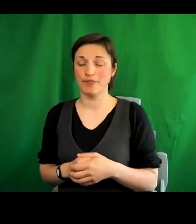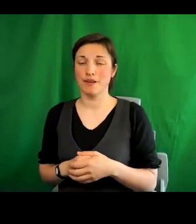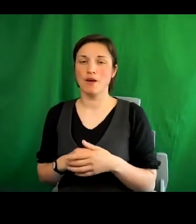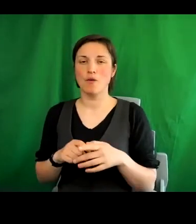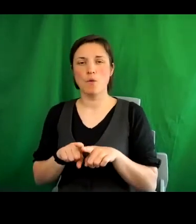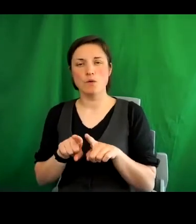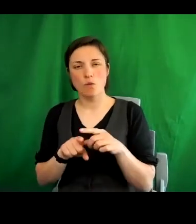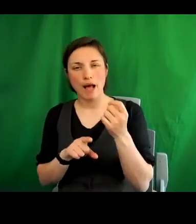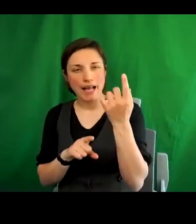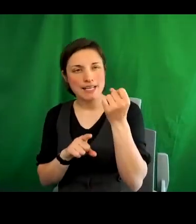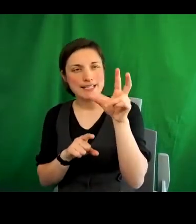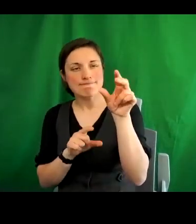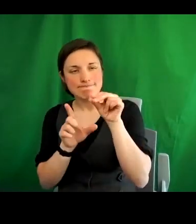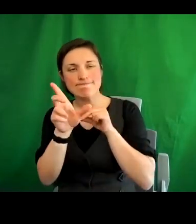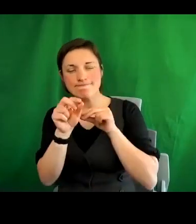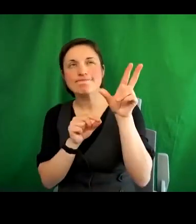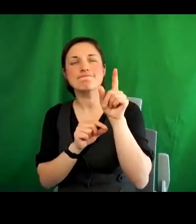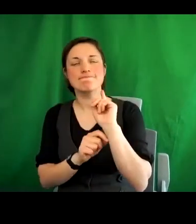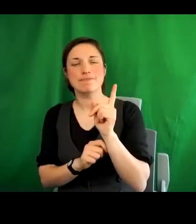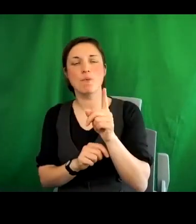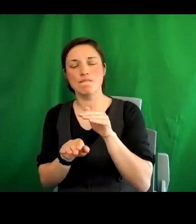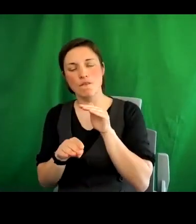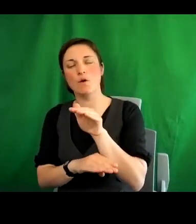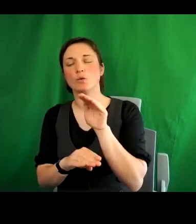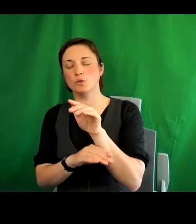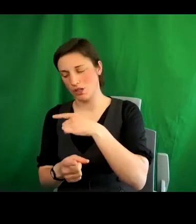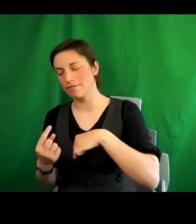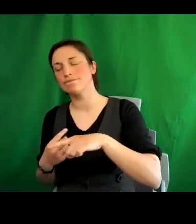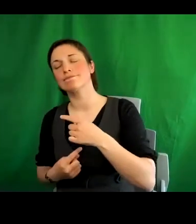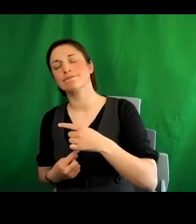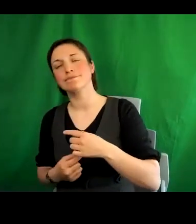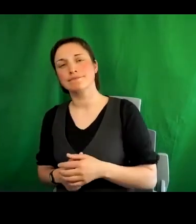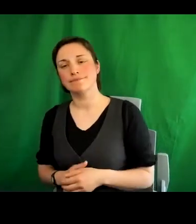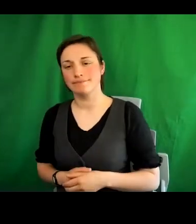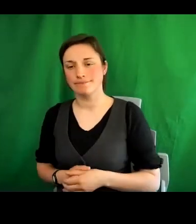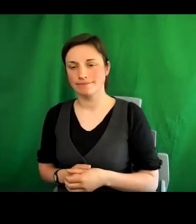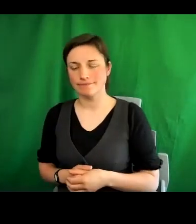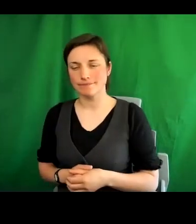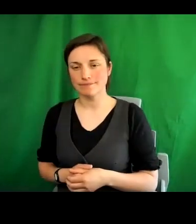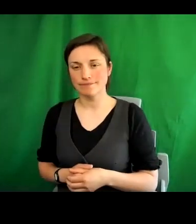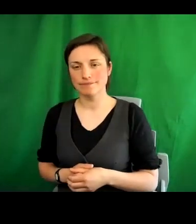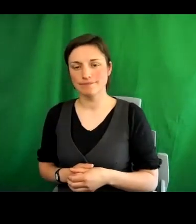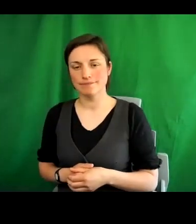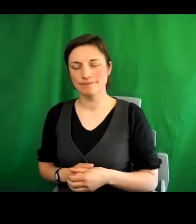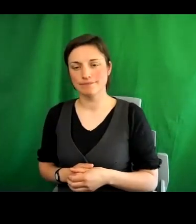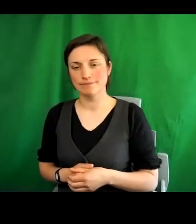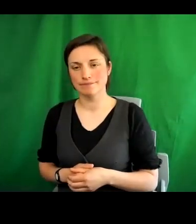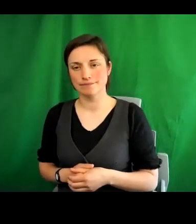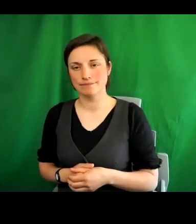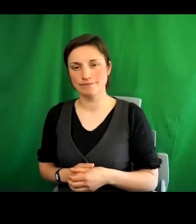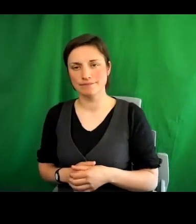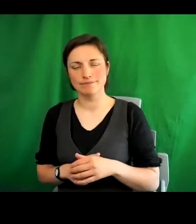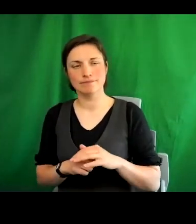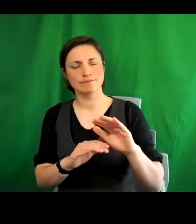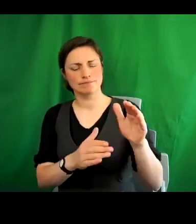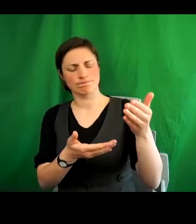and ideas for the future. In terms of commonalities, I was struck that the work on housing in